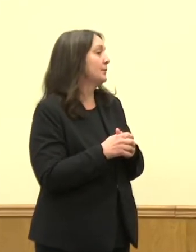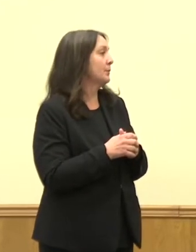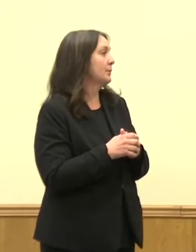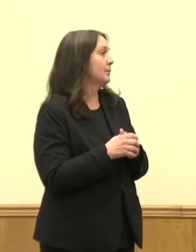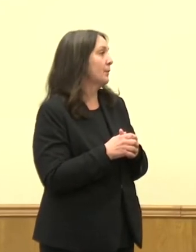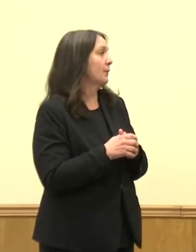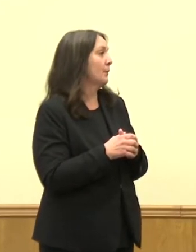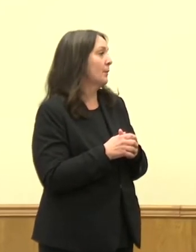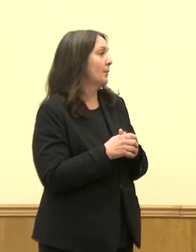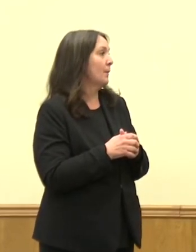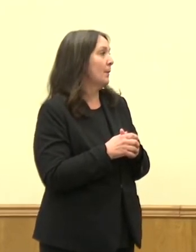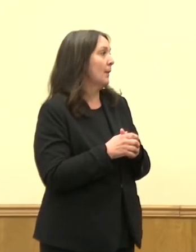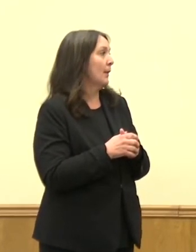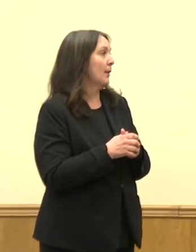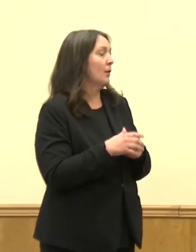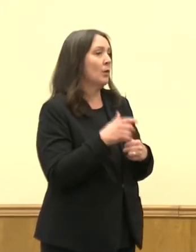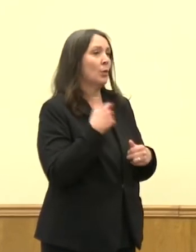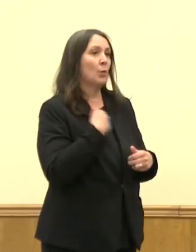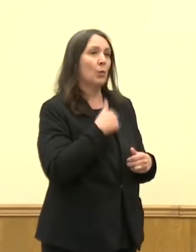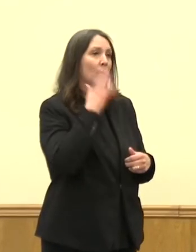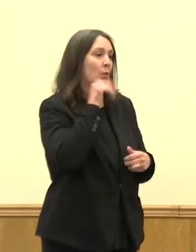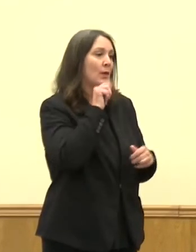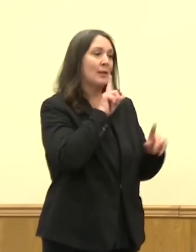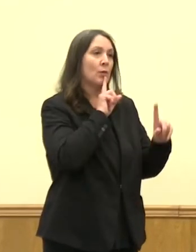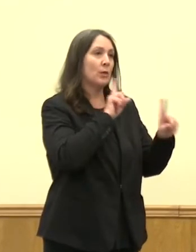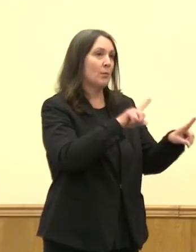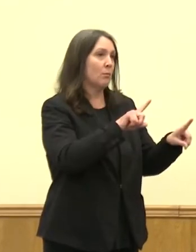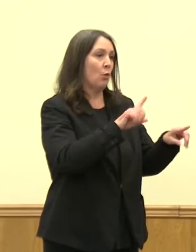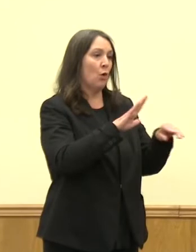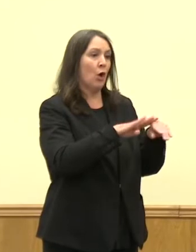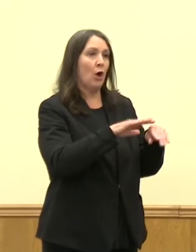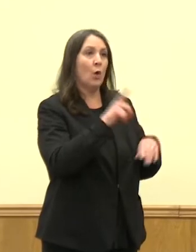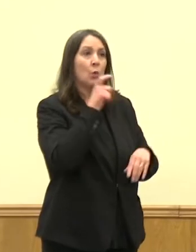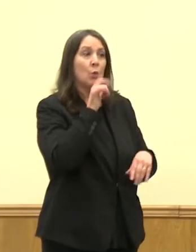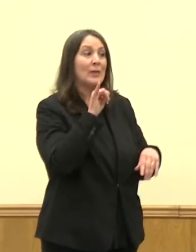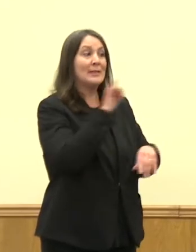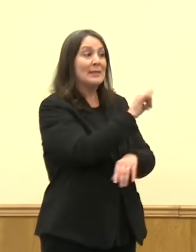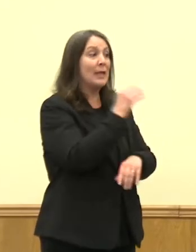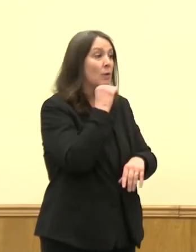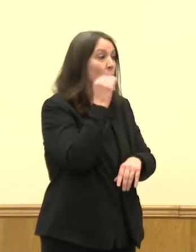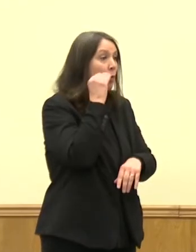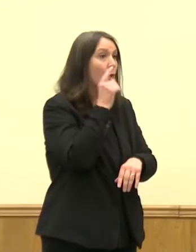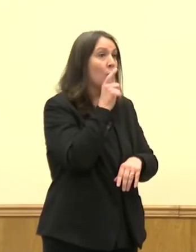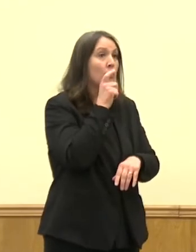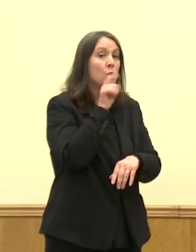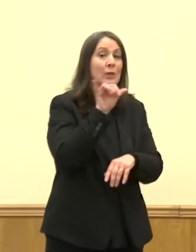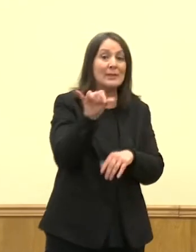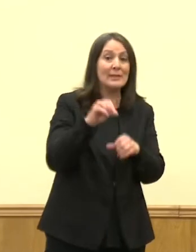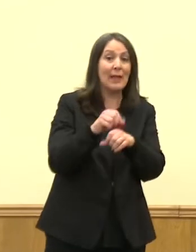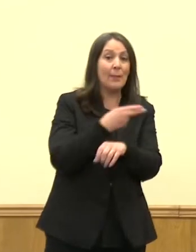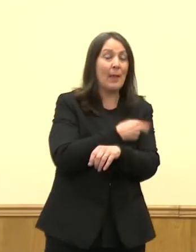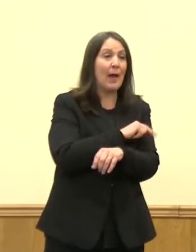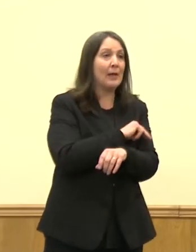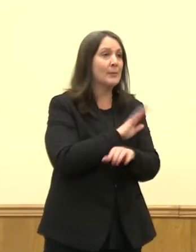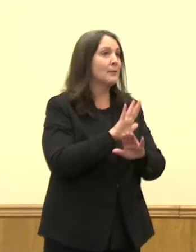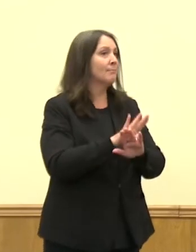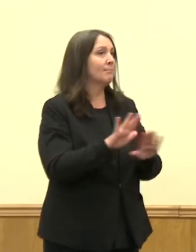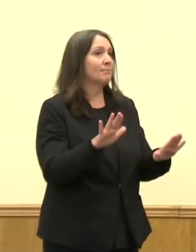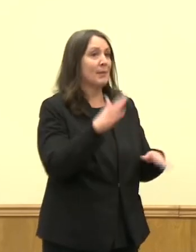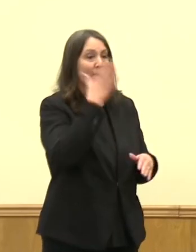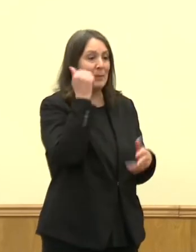We will not be reporting on home-isolating and hospitalized cases, again, partly because of